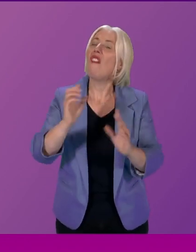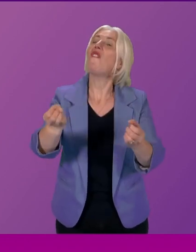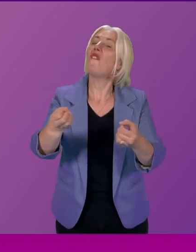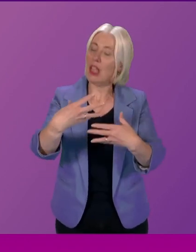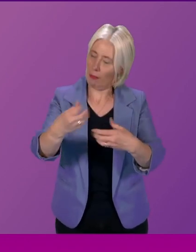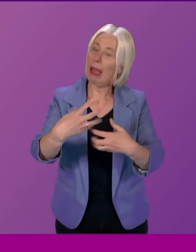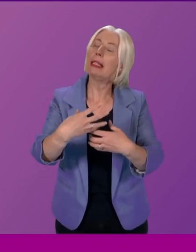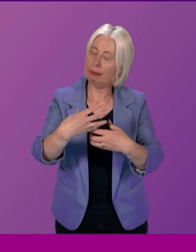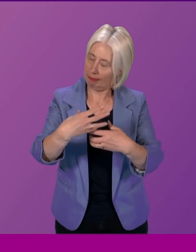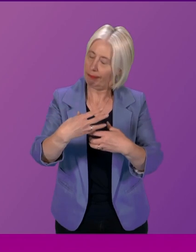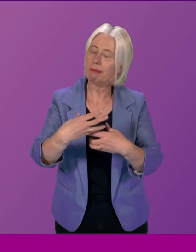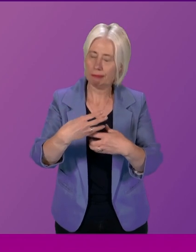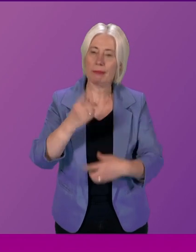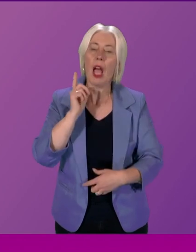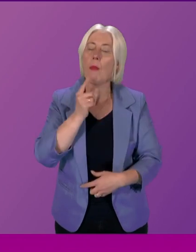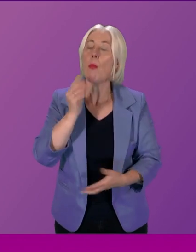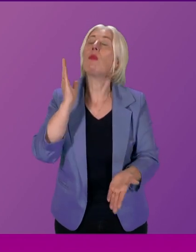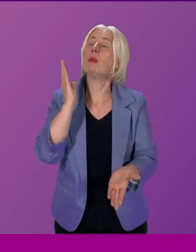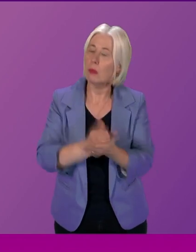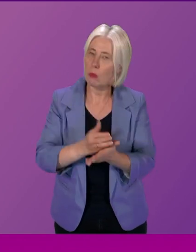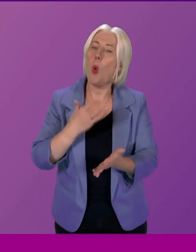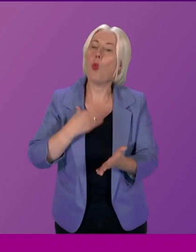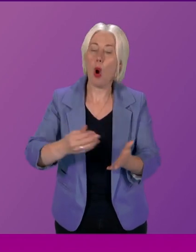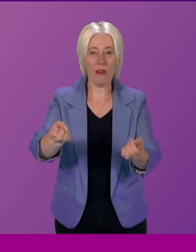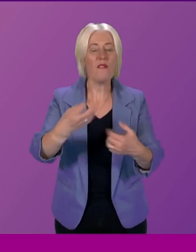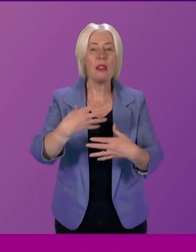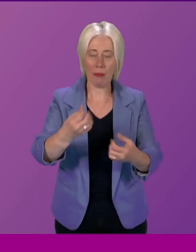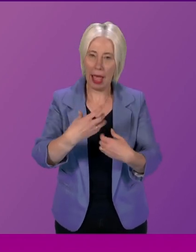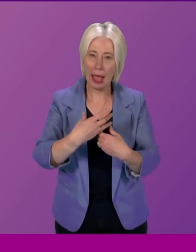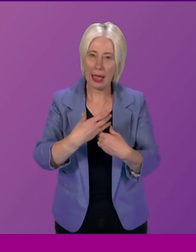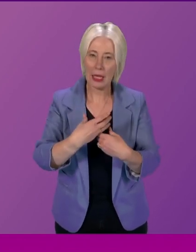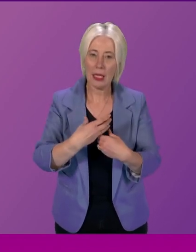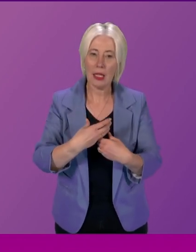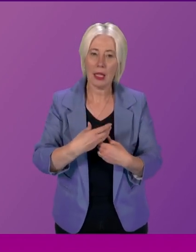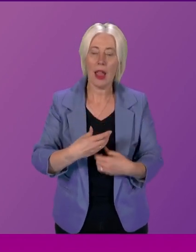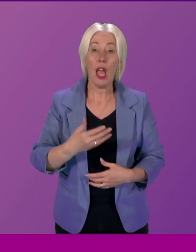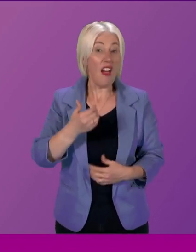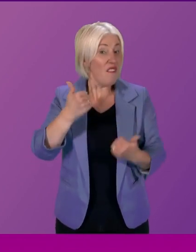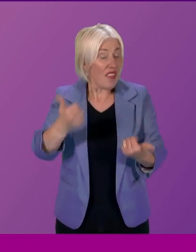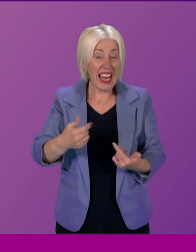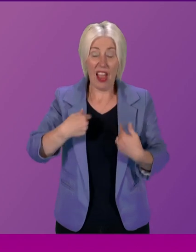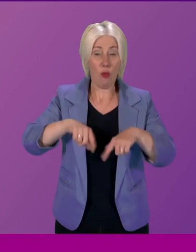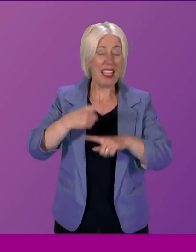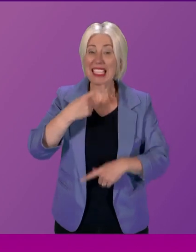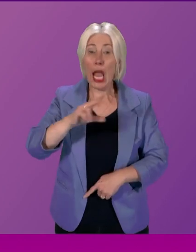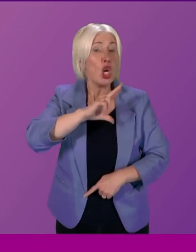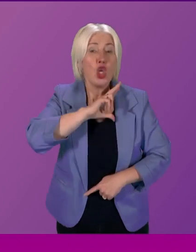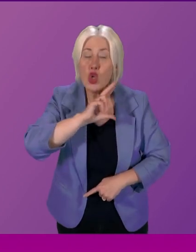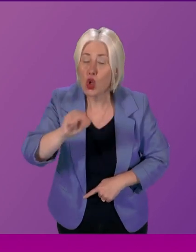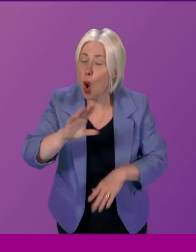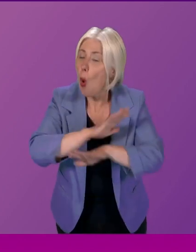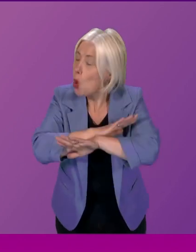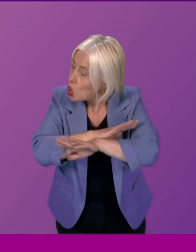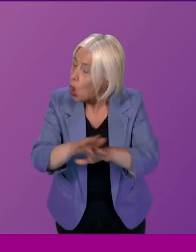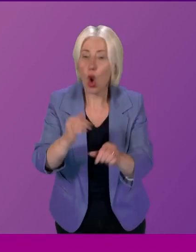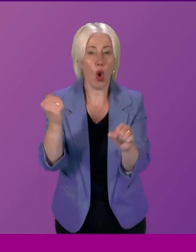People want to have feedback. And they are perfectly prepared to be told that we're not going to do something if it's explained to them why